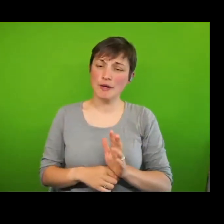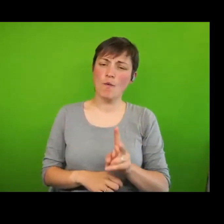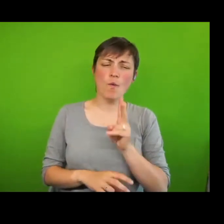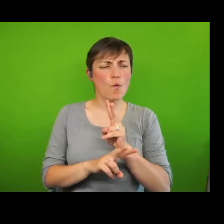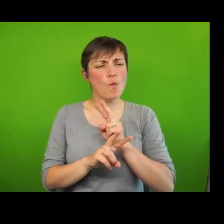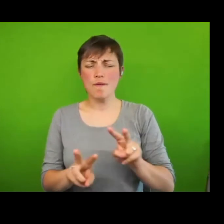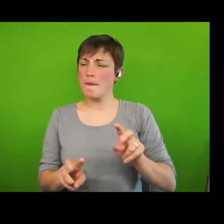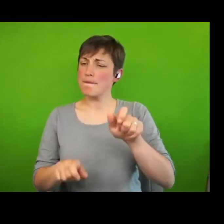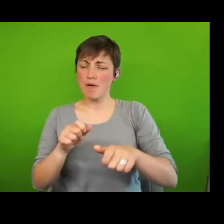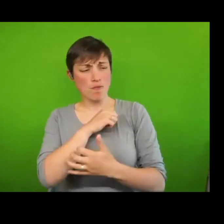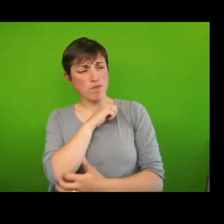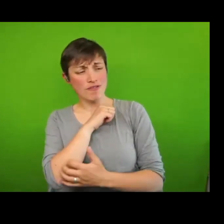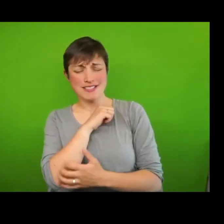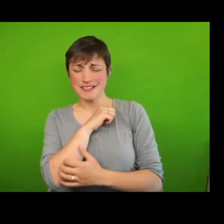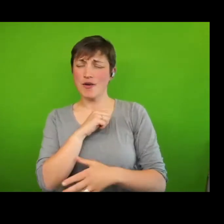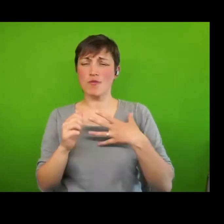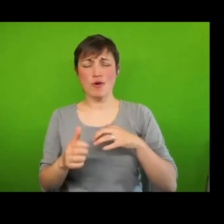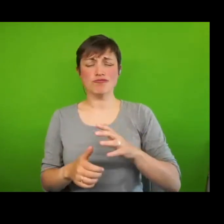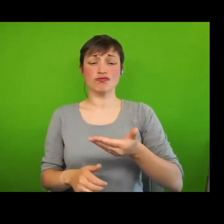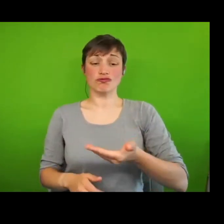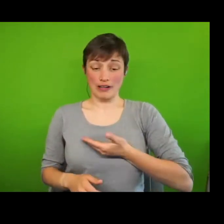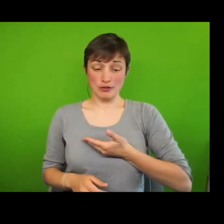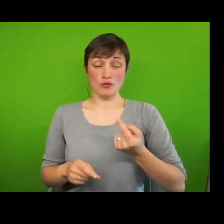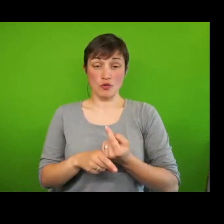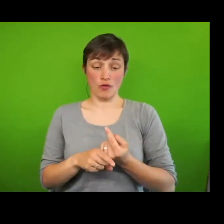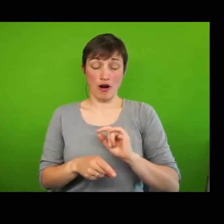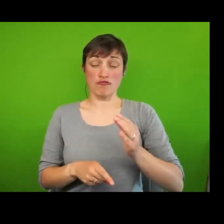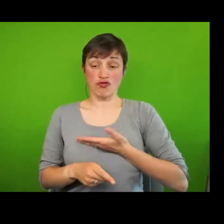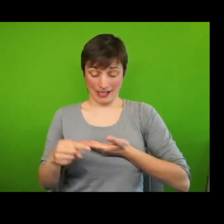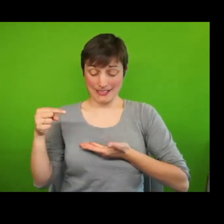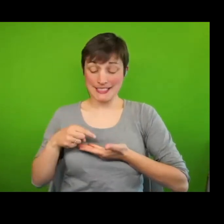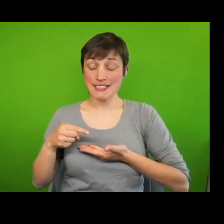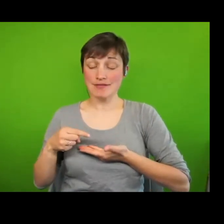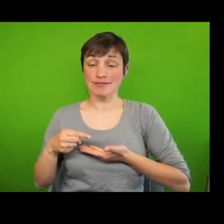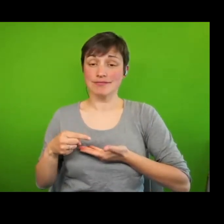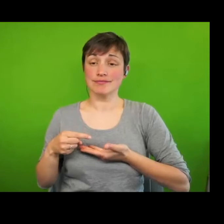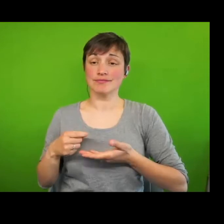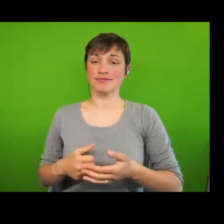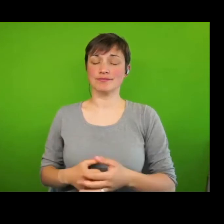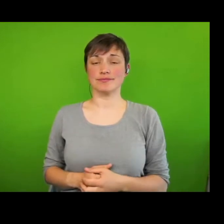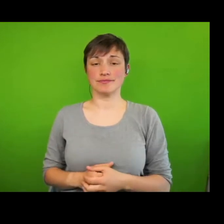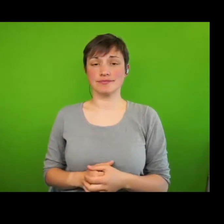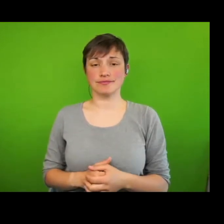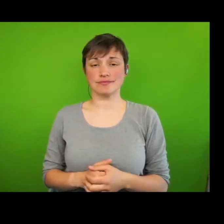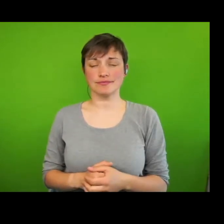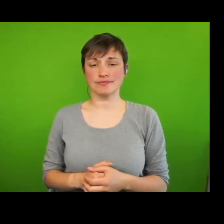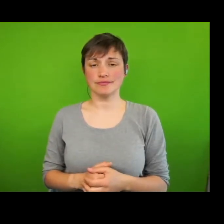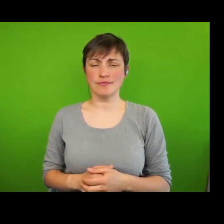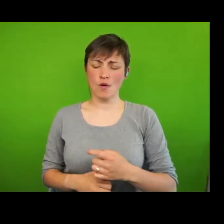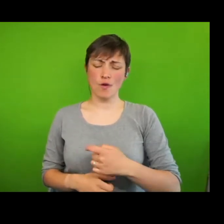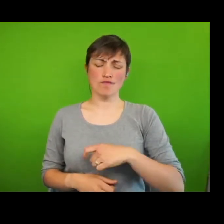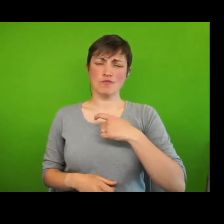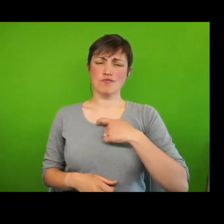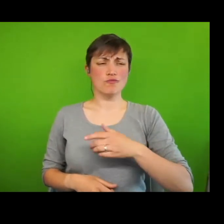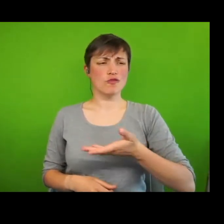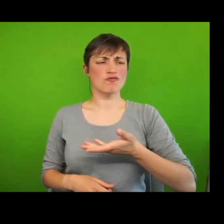right to talk about rights. The deployment of a human rights perspective on poverty is, needless to